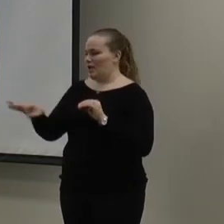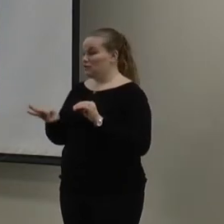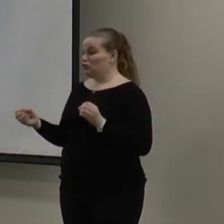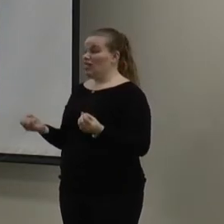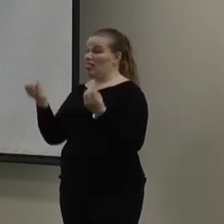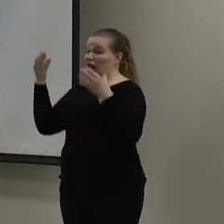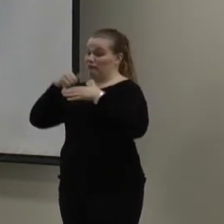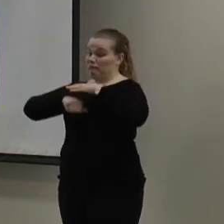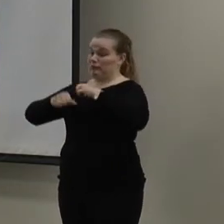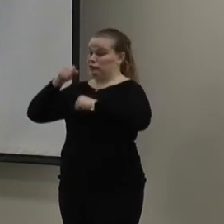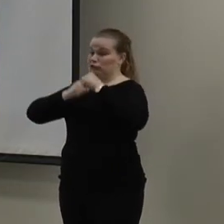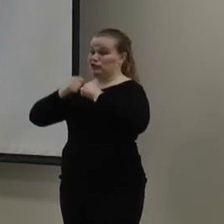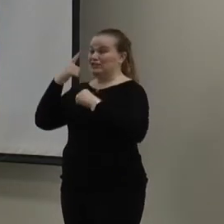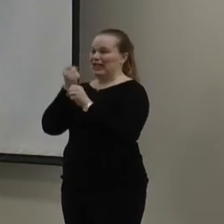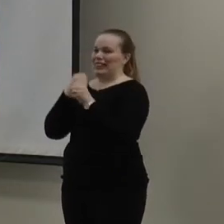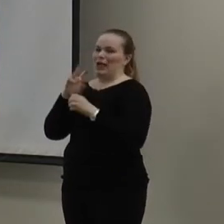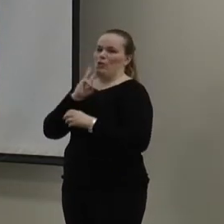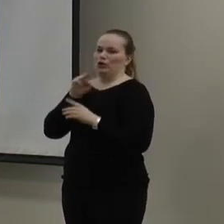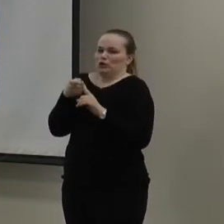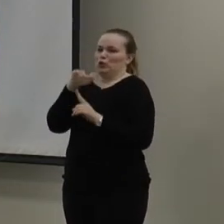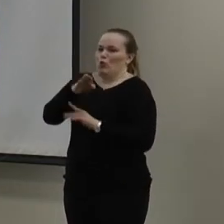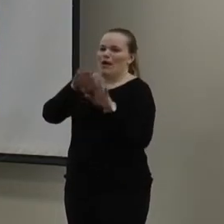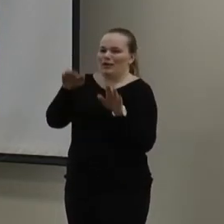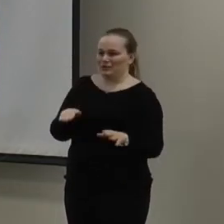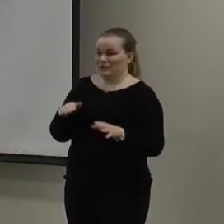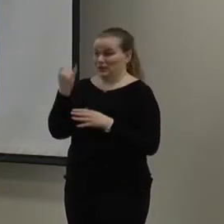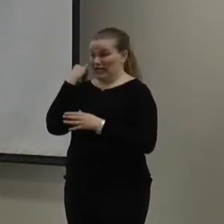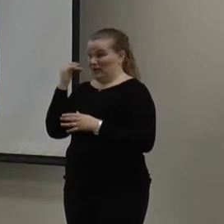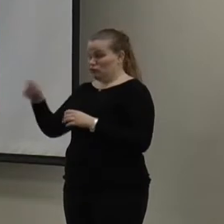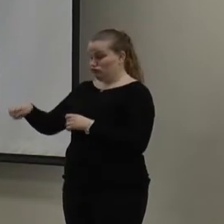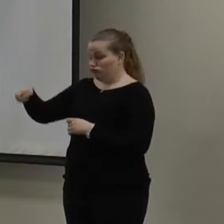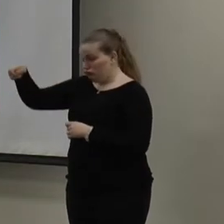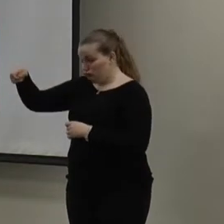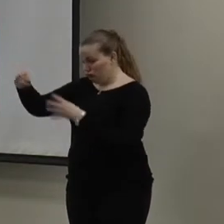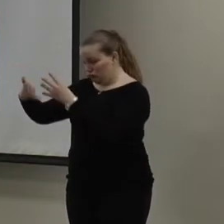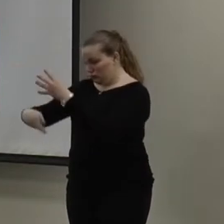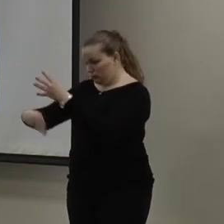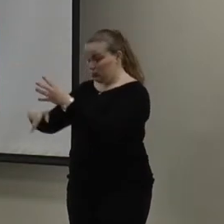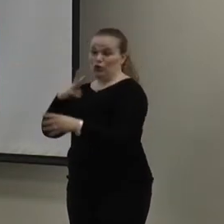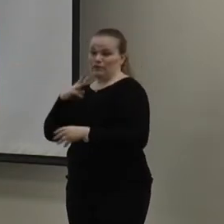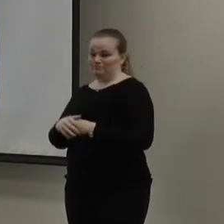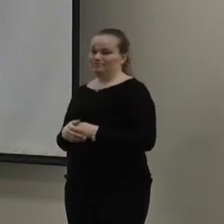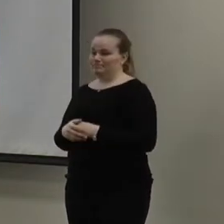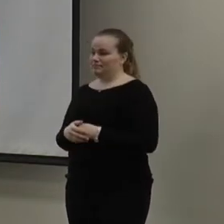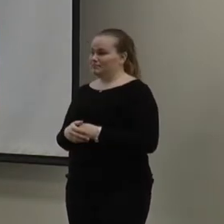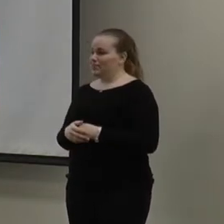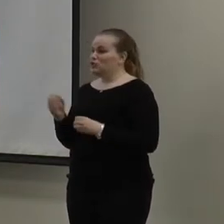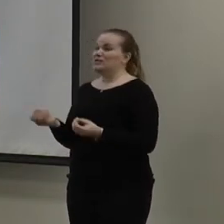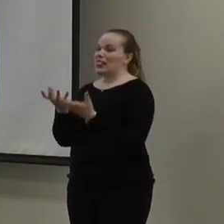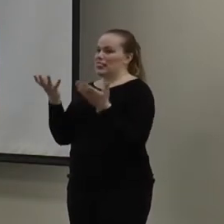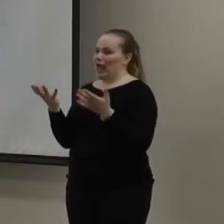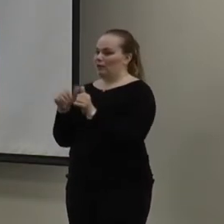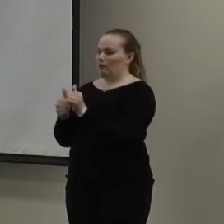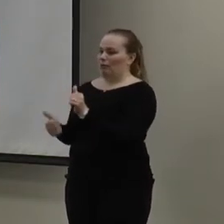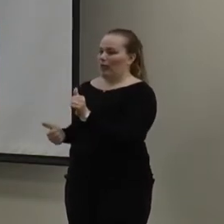infrastructure to get that water to your faucet. So, that way when you go to lift it up, the water comes out. So, there's a lot of